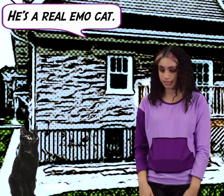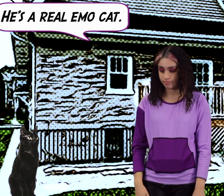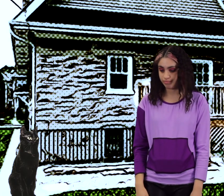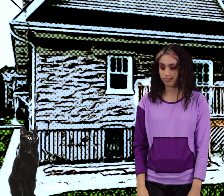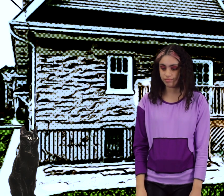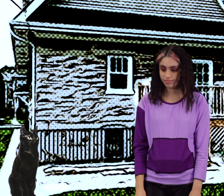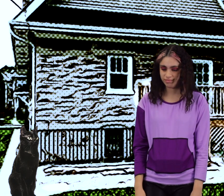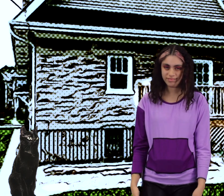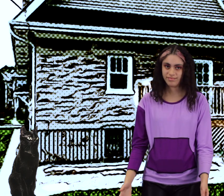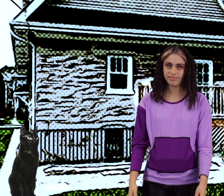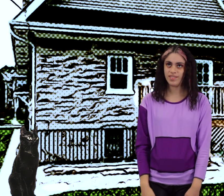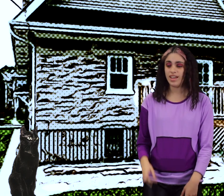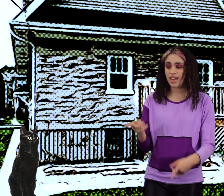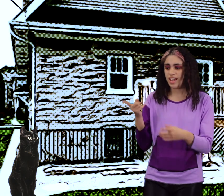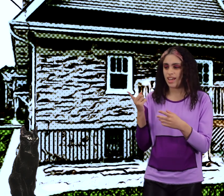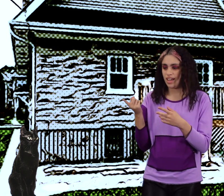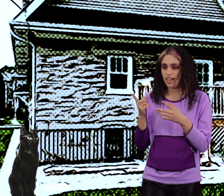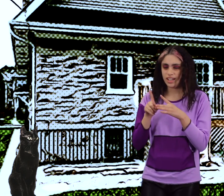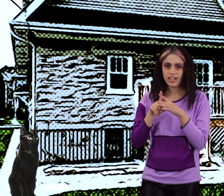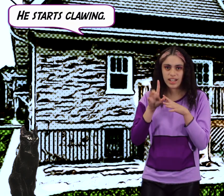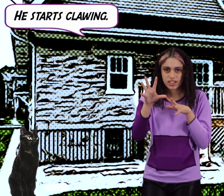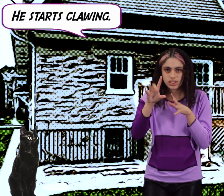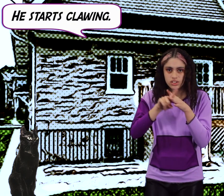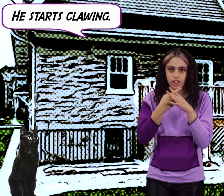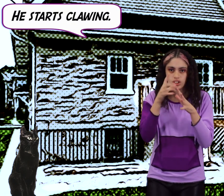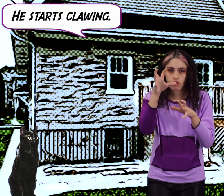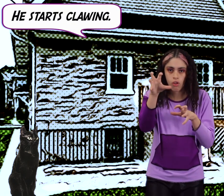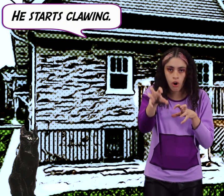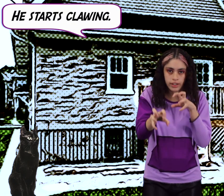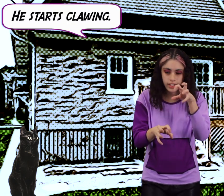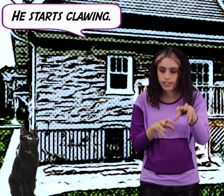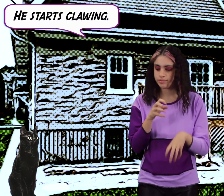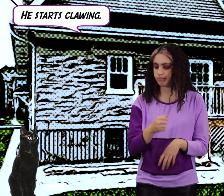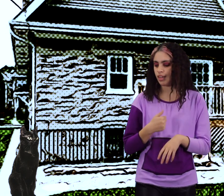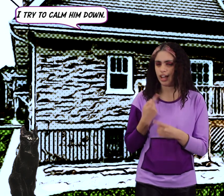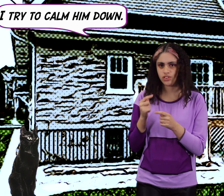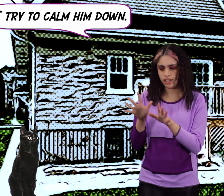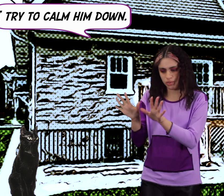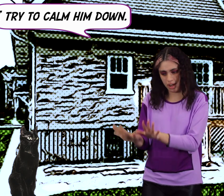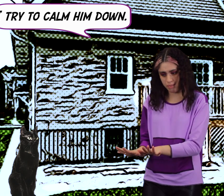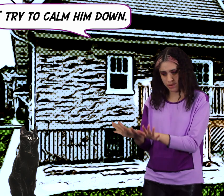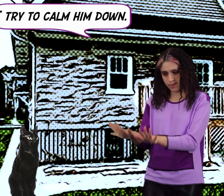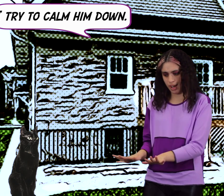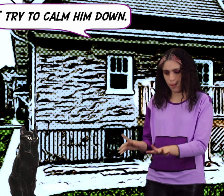he's going to crawl in i'm trying to calm him down